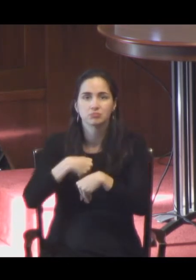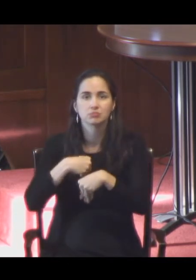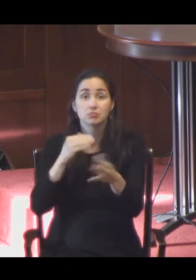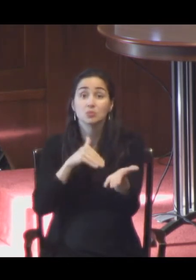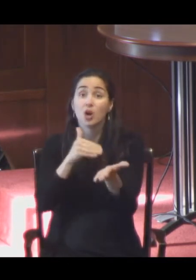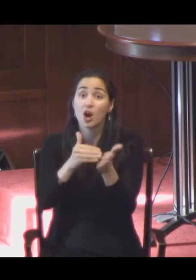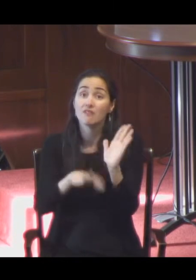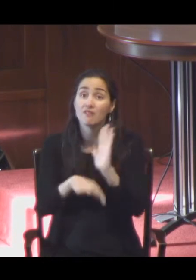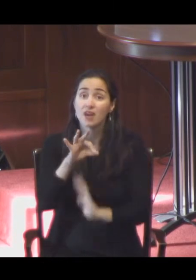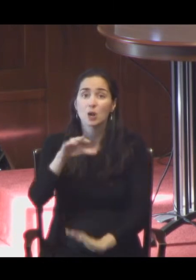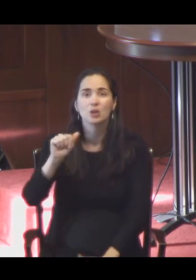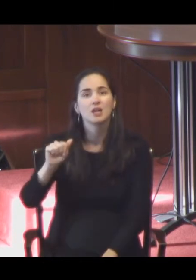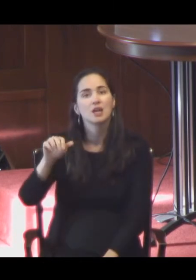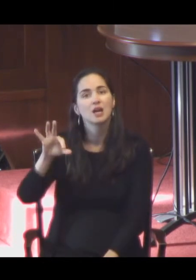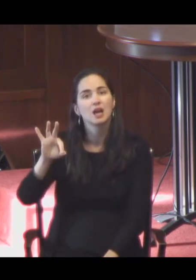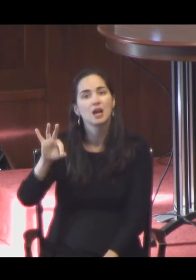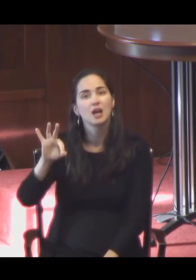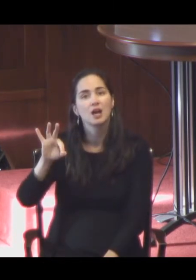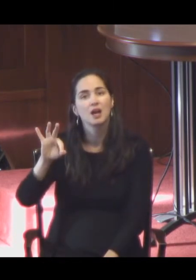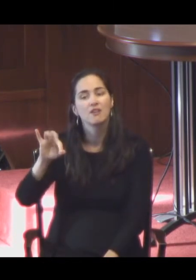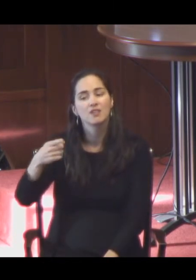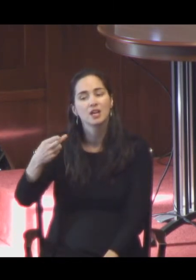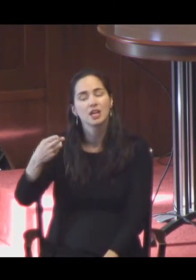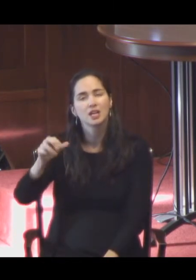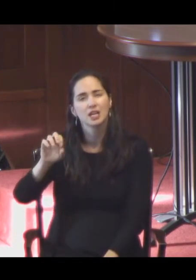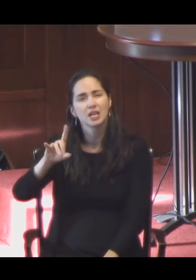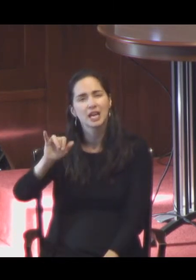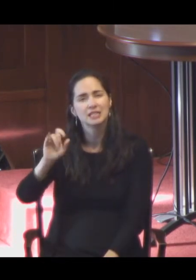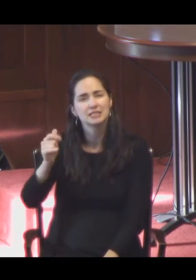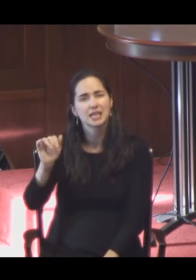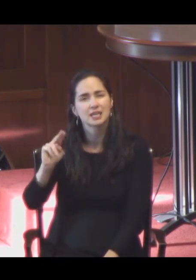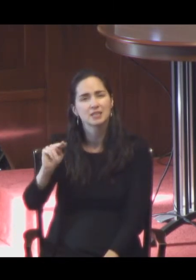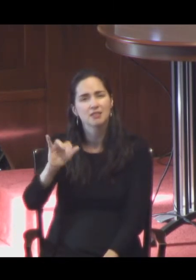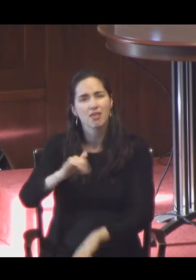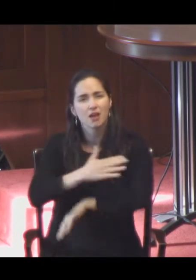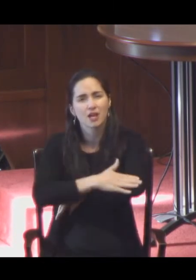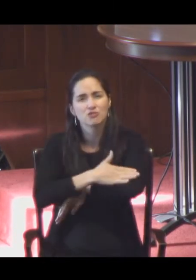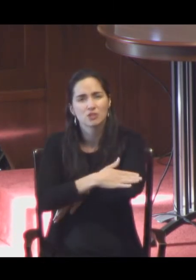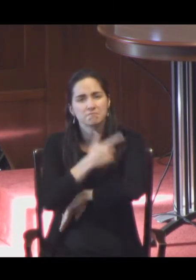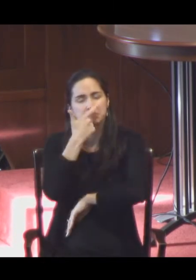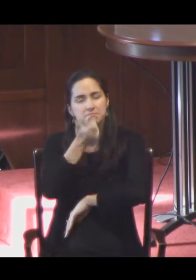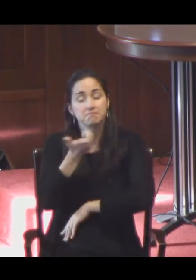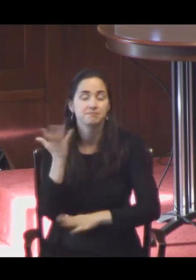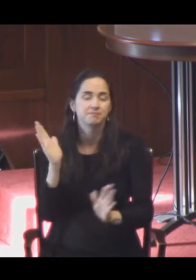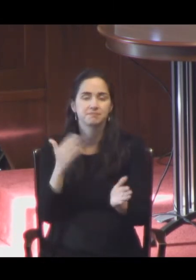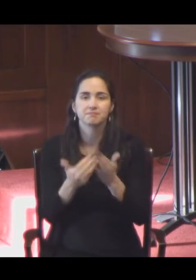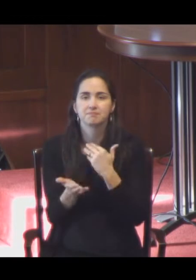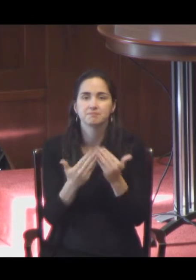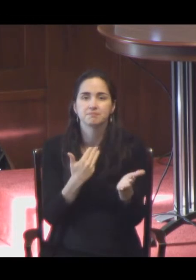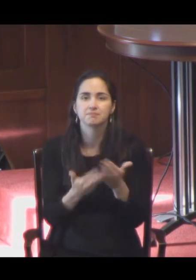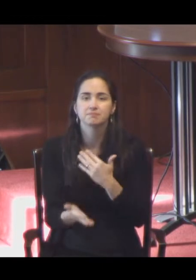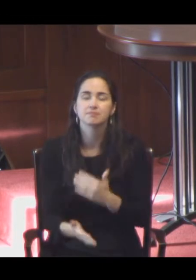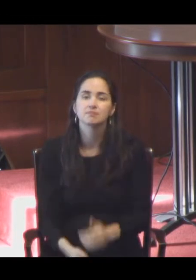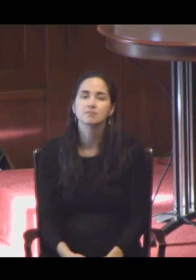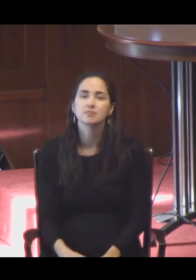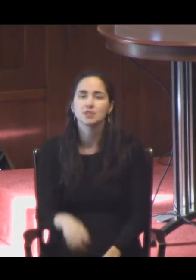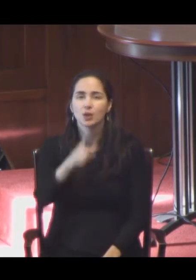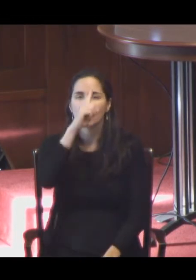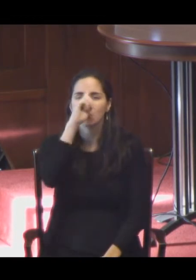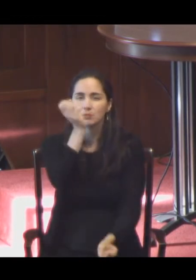I guess. There's a great number of sapphires come from Afghanistan. But picture this for a minute. A stinky, spicy,